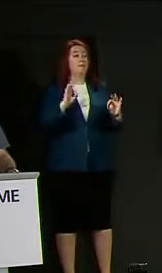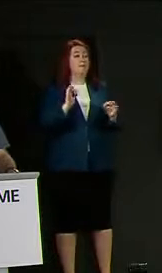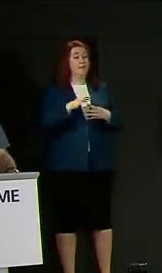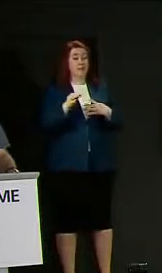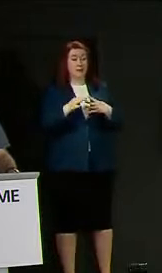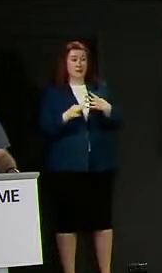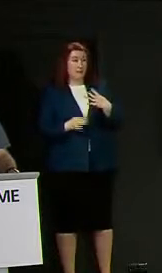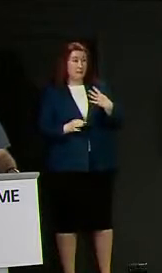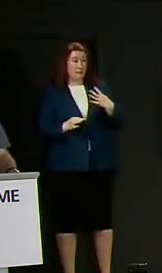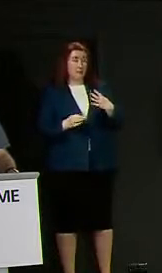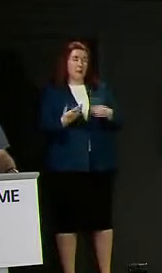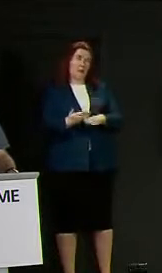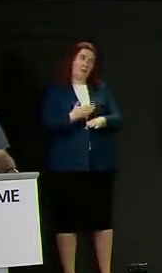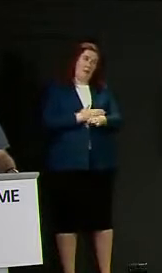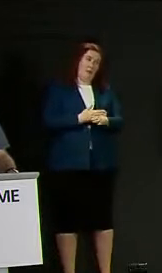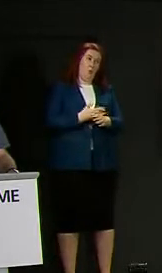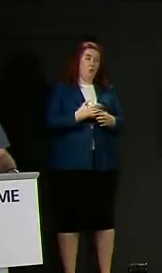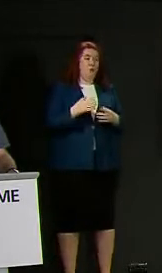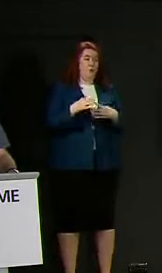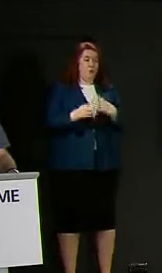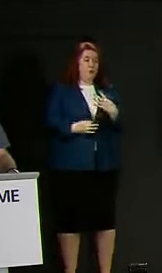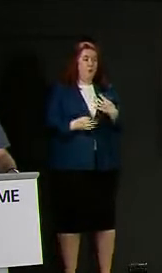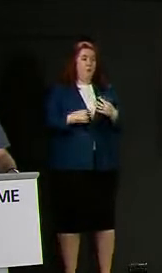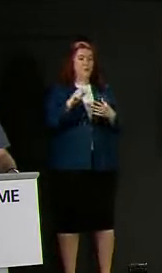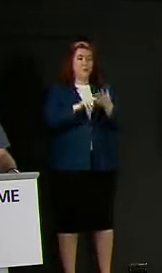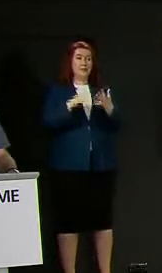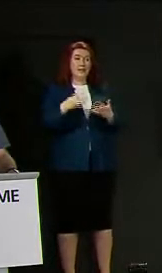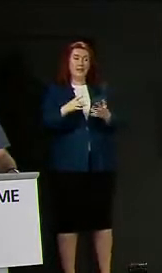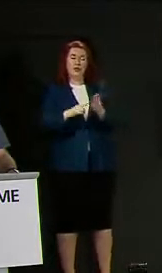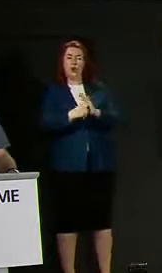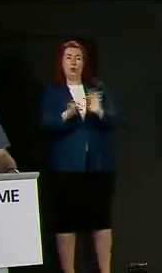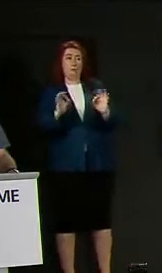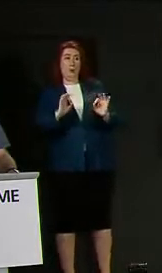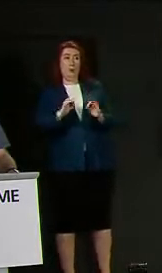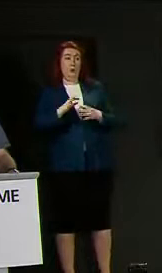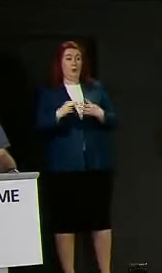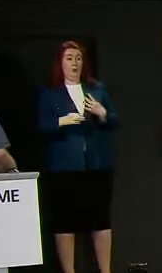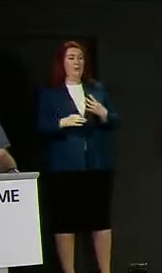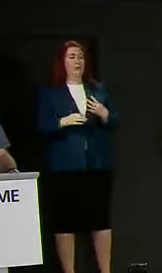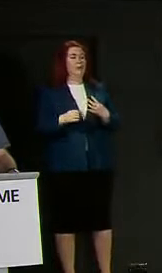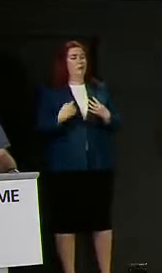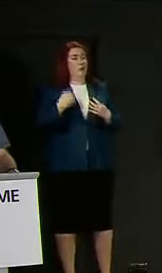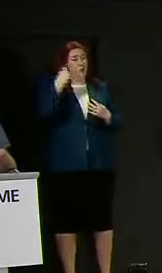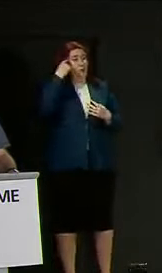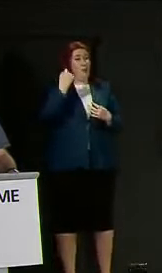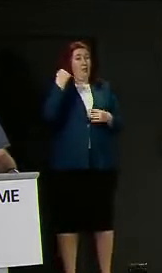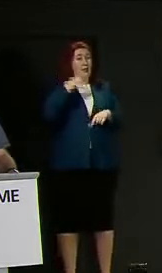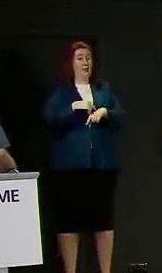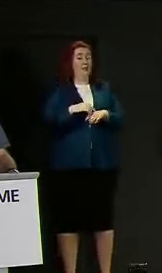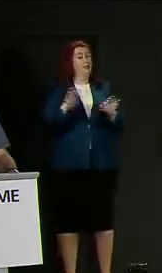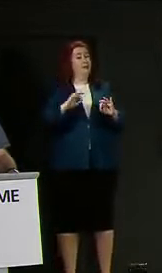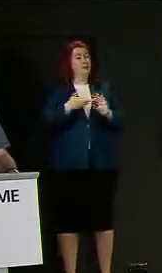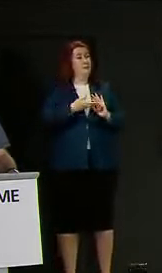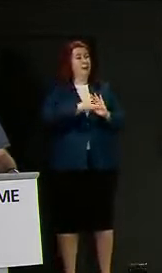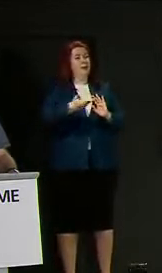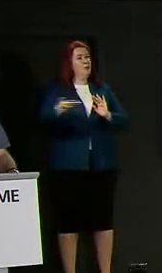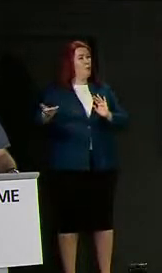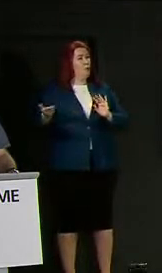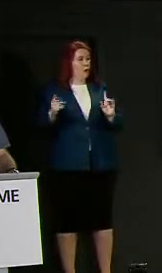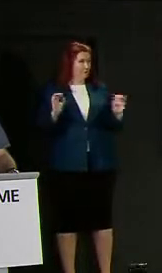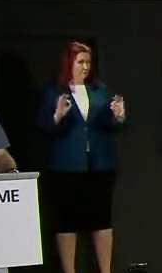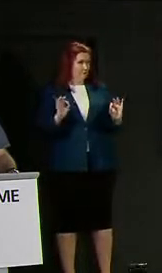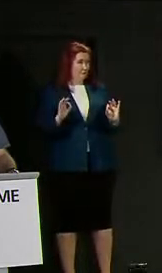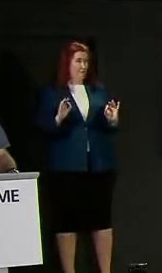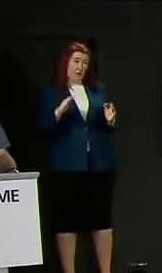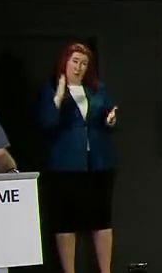they were pre-symptomatic or asymptomatic didn't shed the virus in actual fact there